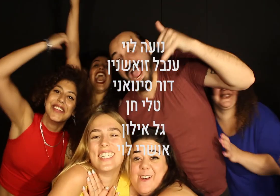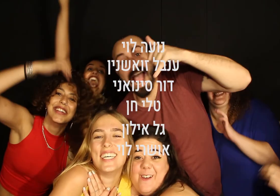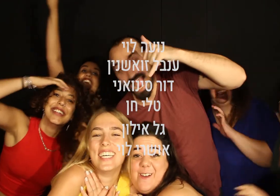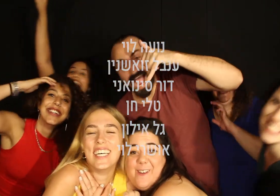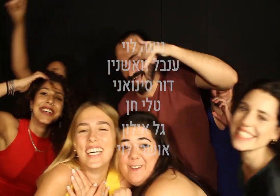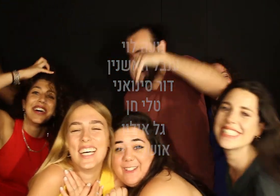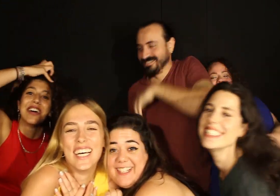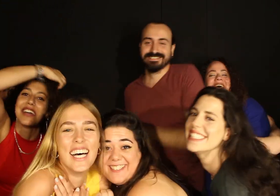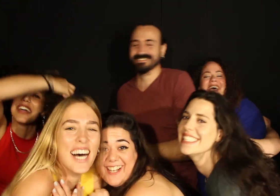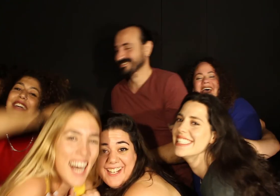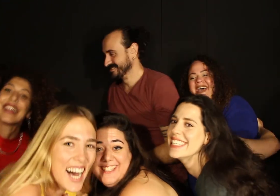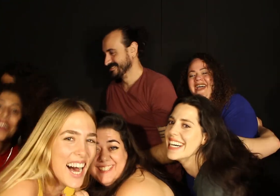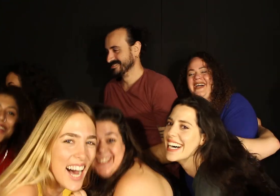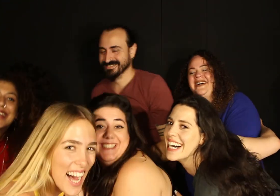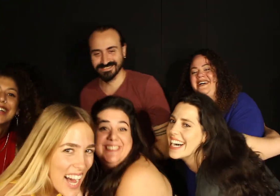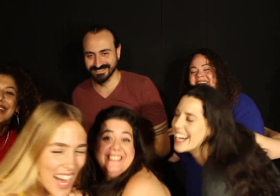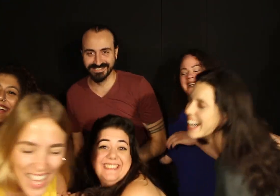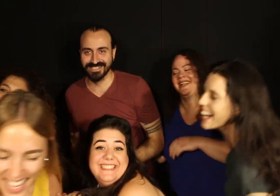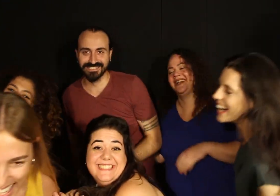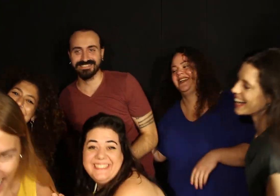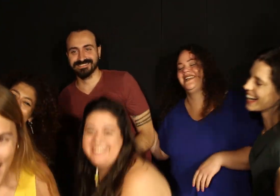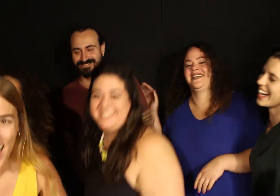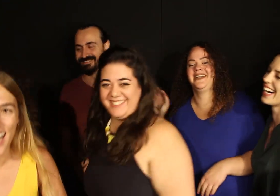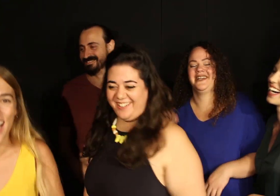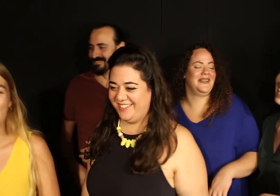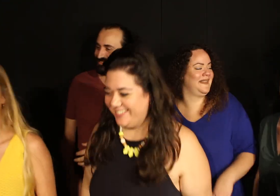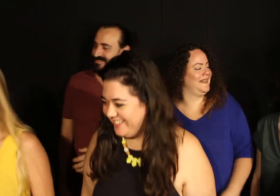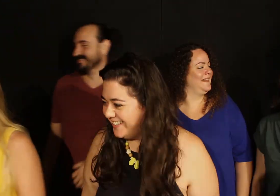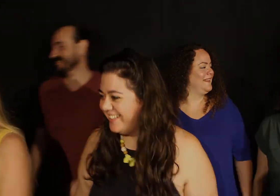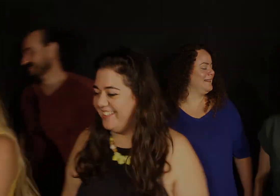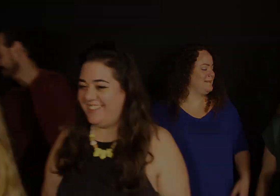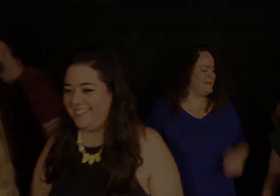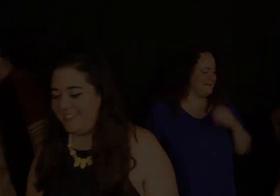Hit the band. I hope I I hope we do. I don't what to say.